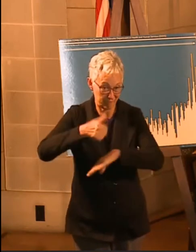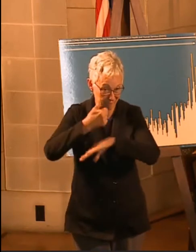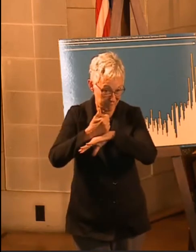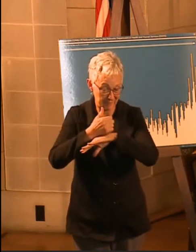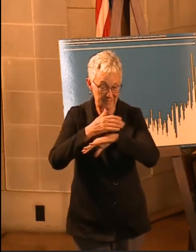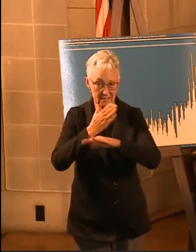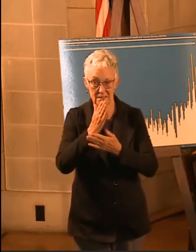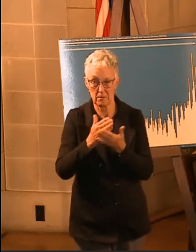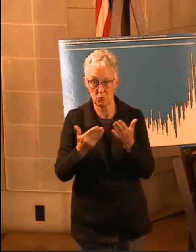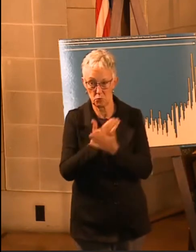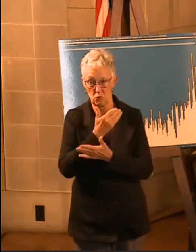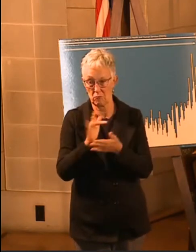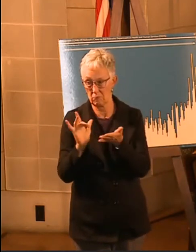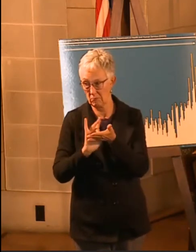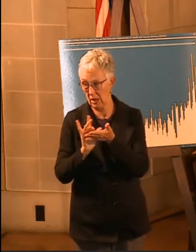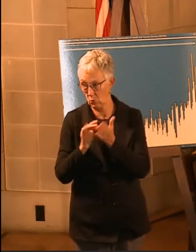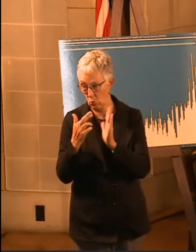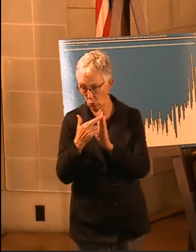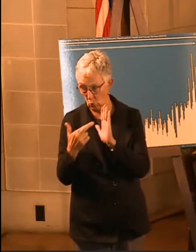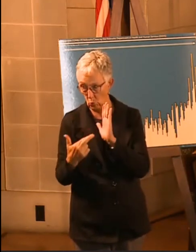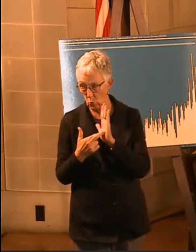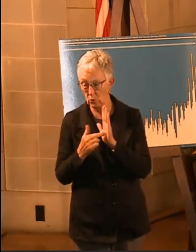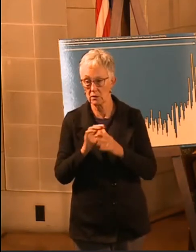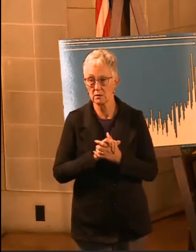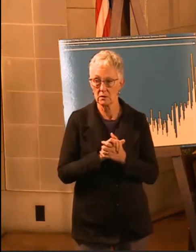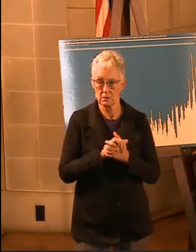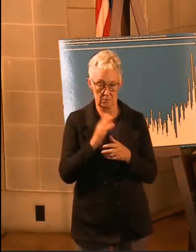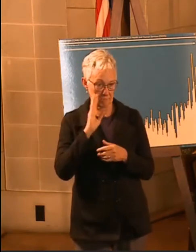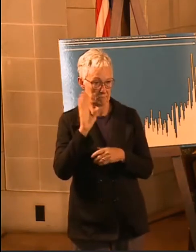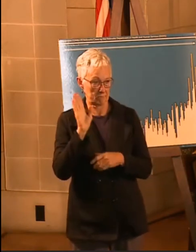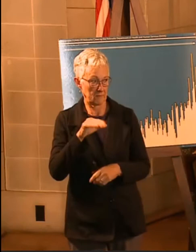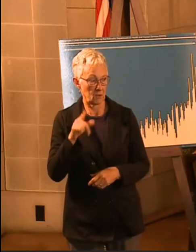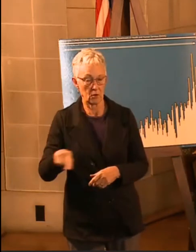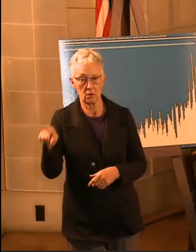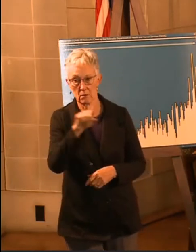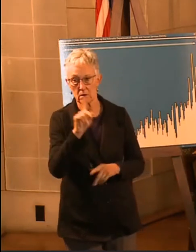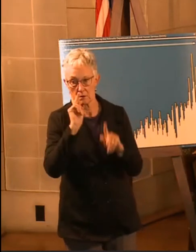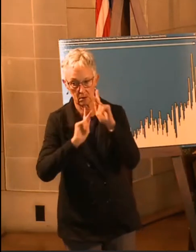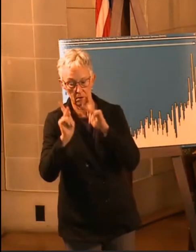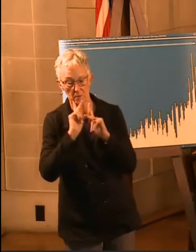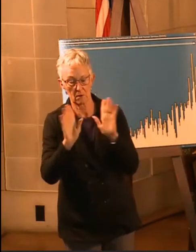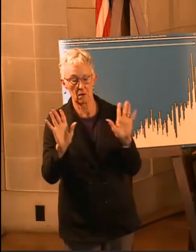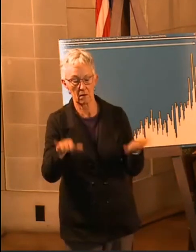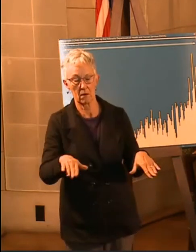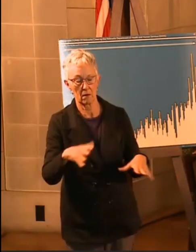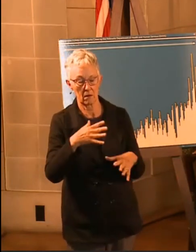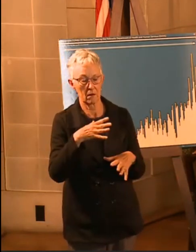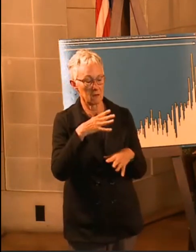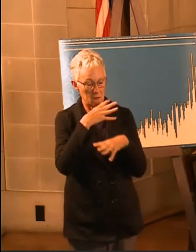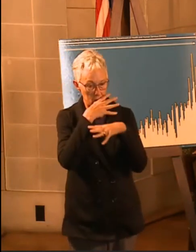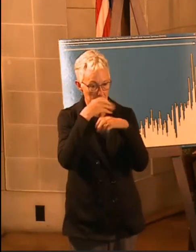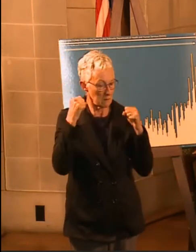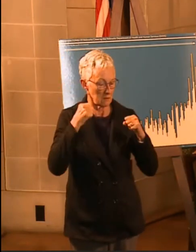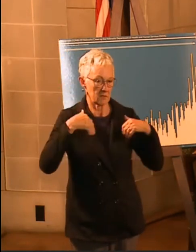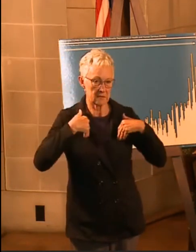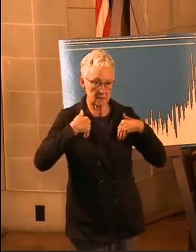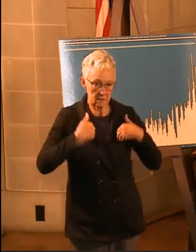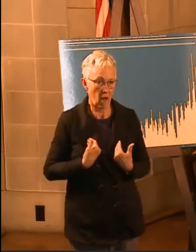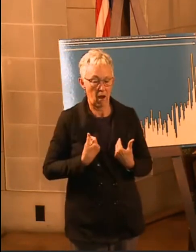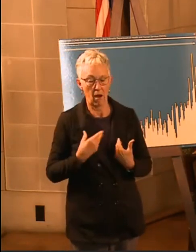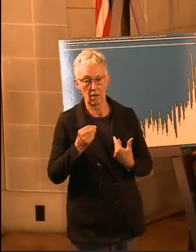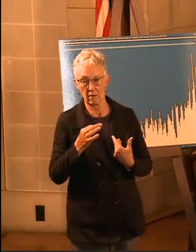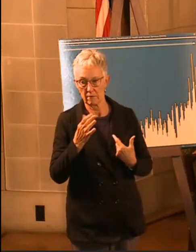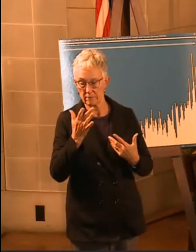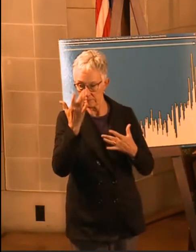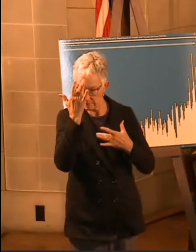maintaining that hospital capacity. Now, folks, I know everybody is tired of the pandemic. They're tired of